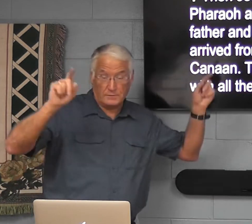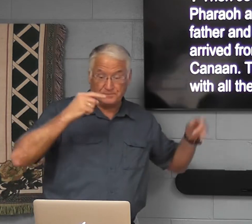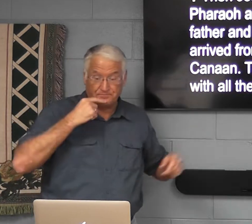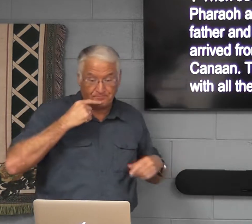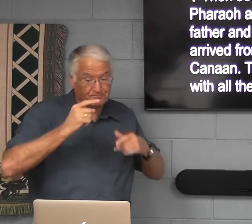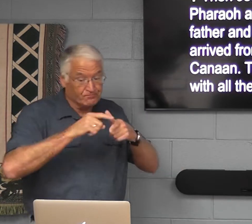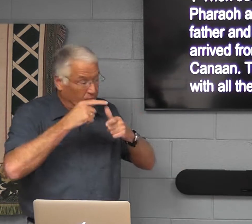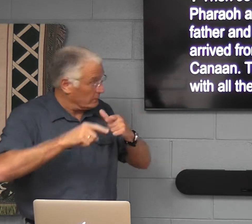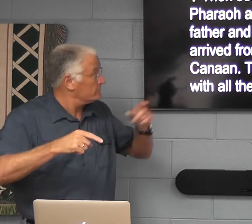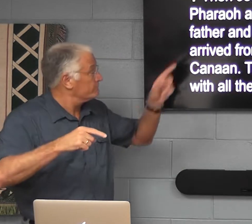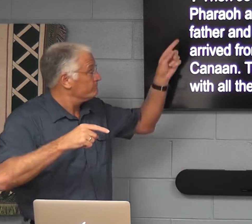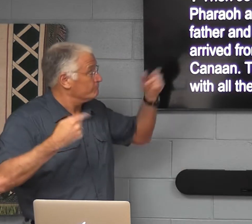So the first one says,